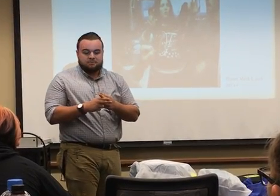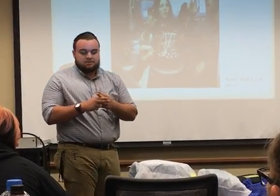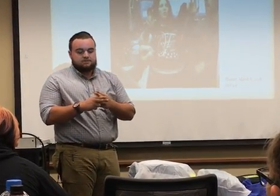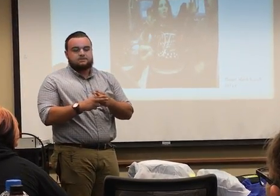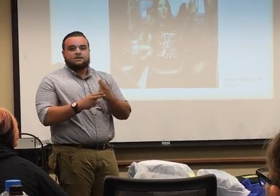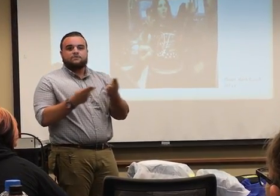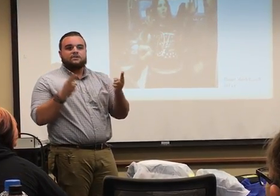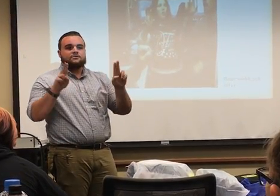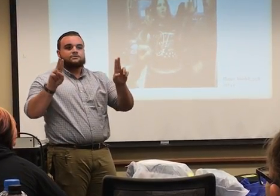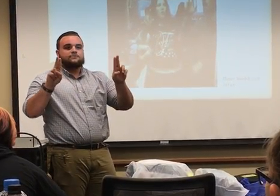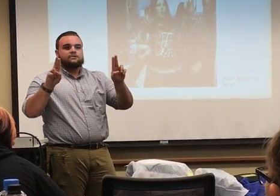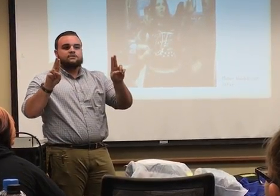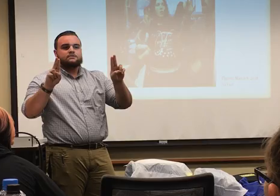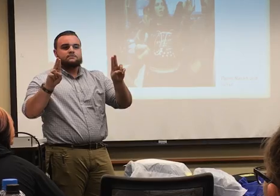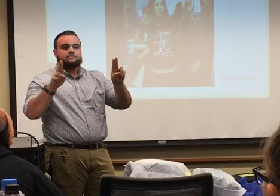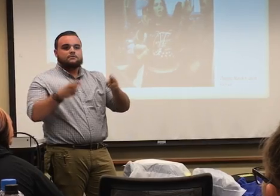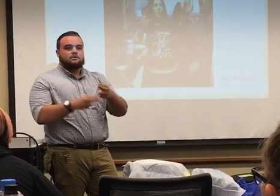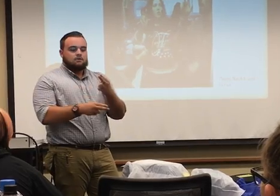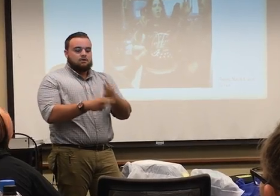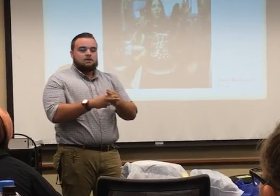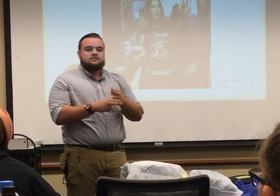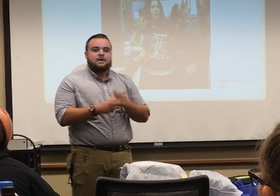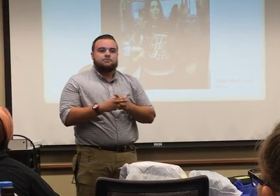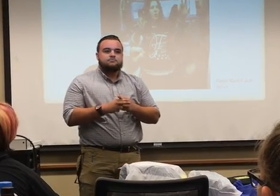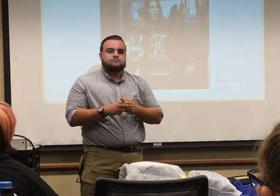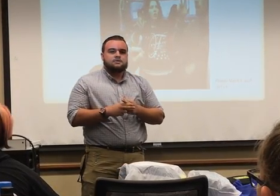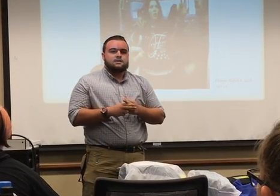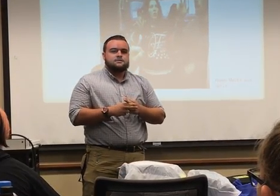This is the sign for name. It's two fingers. Tap them, lightly.